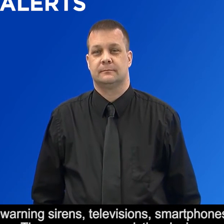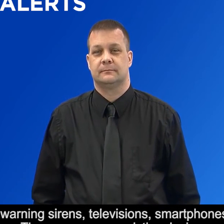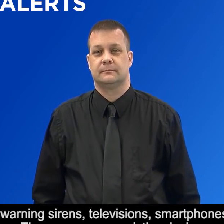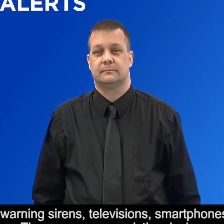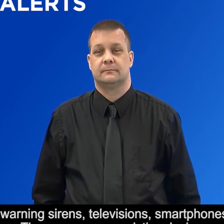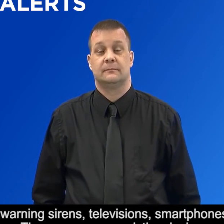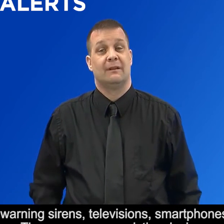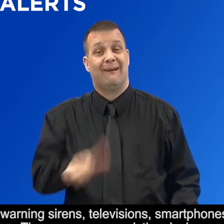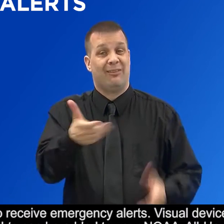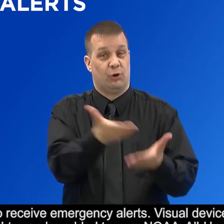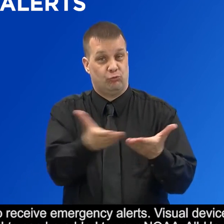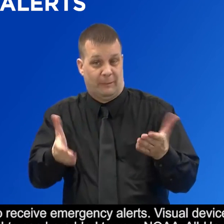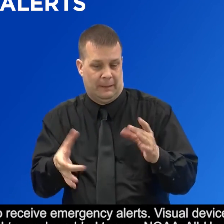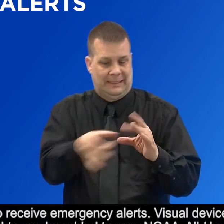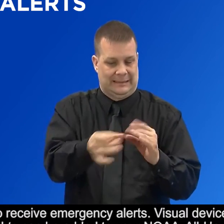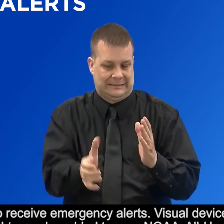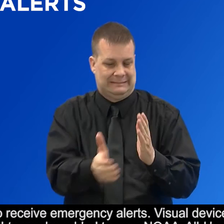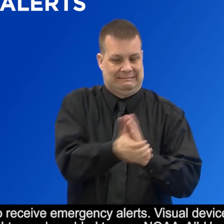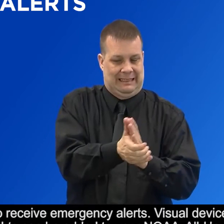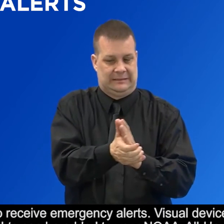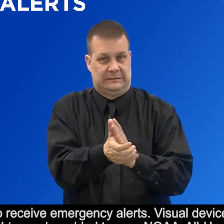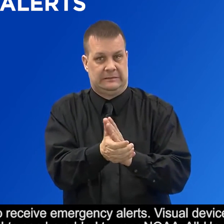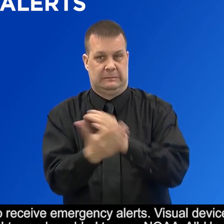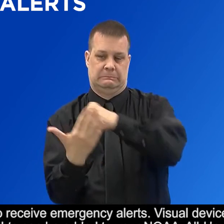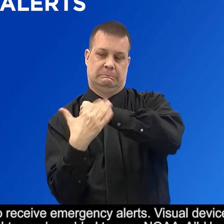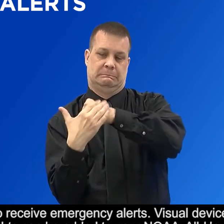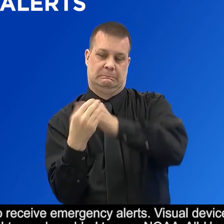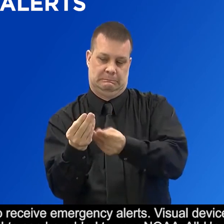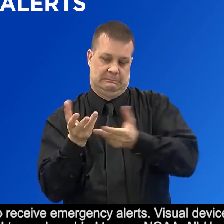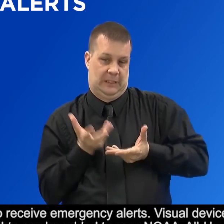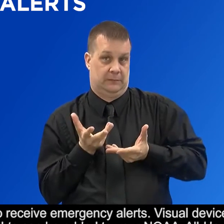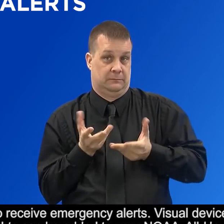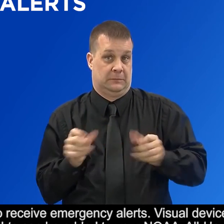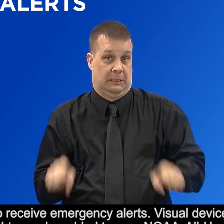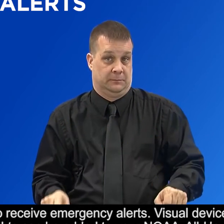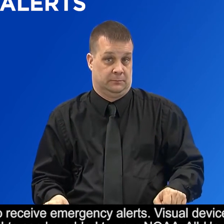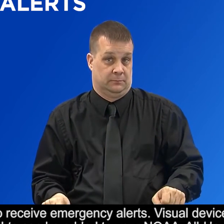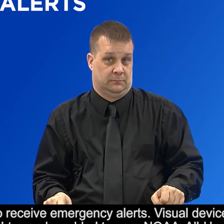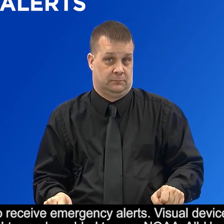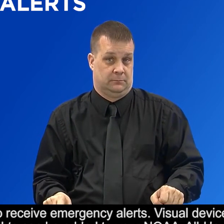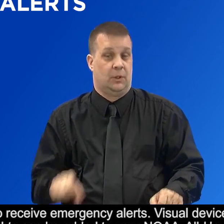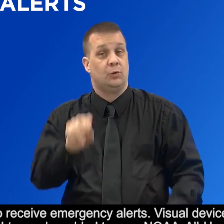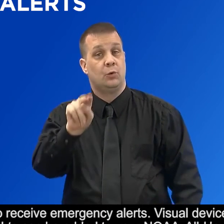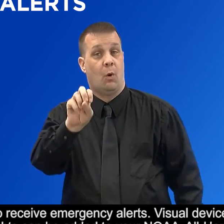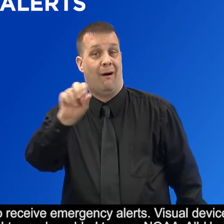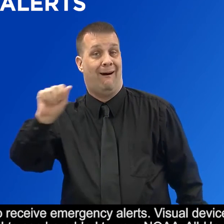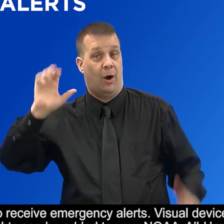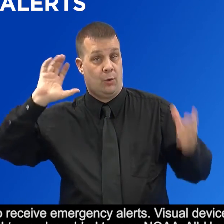devices you can use to make it easier to receive emergency alerts. Visual devices like flashing lights or